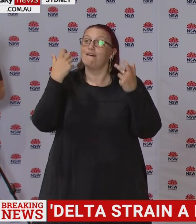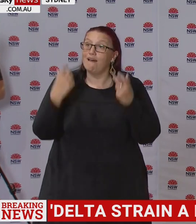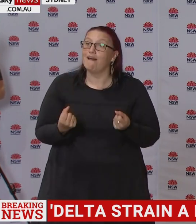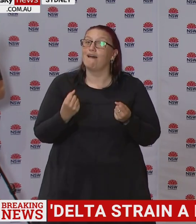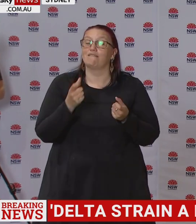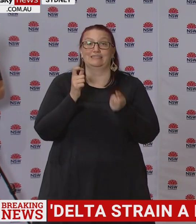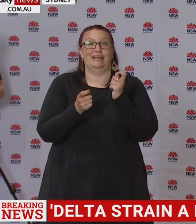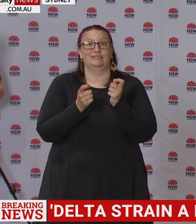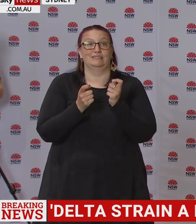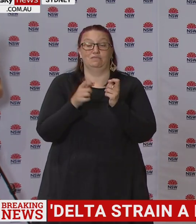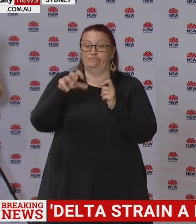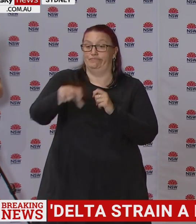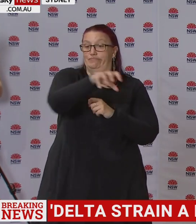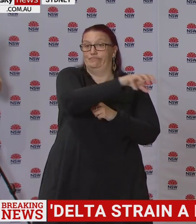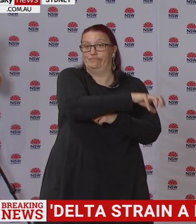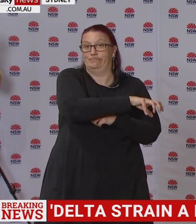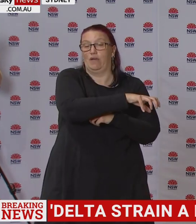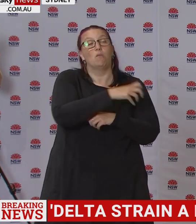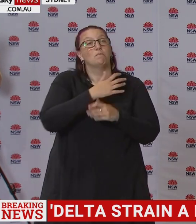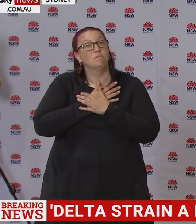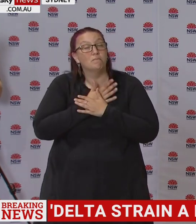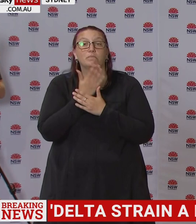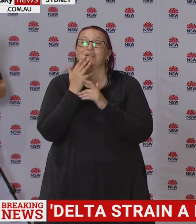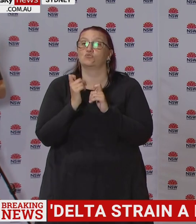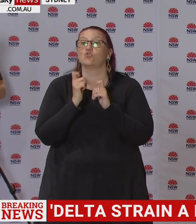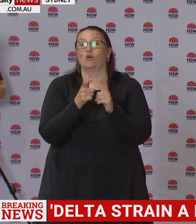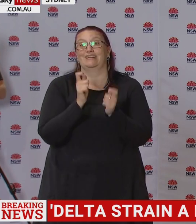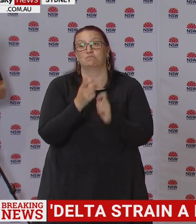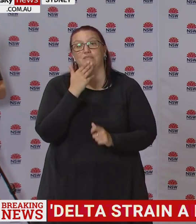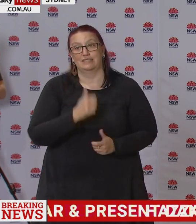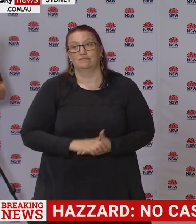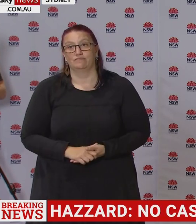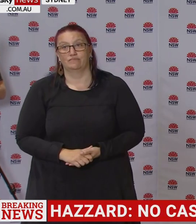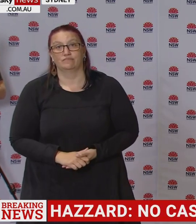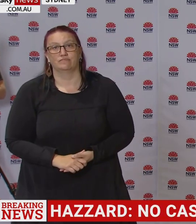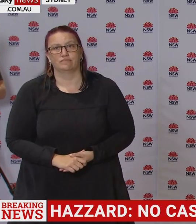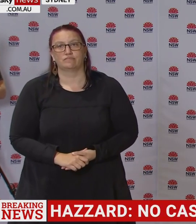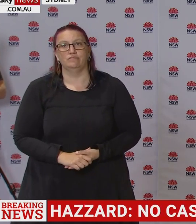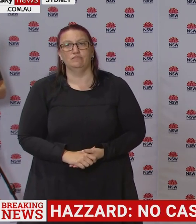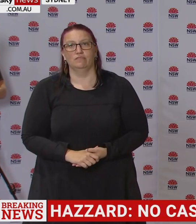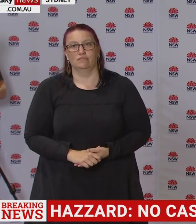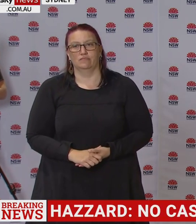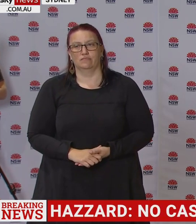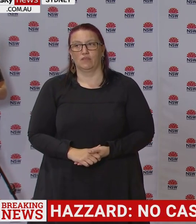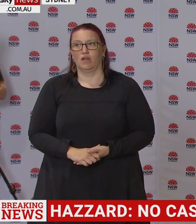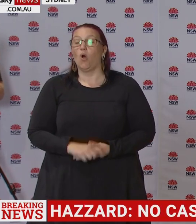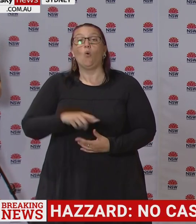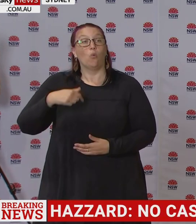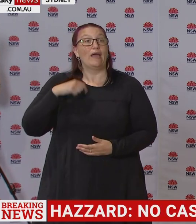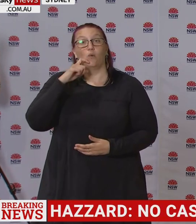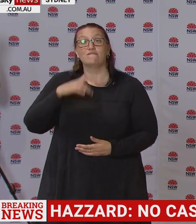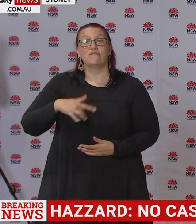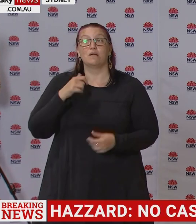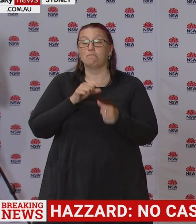out and get tested. A bit hard to put an actual number, a precise number on it, Chris, but certainly you'd be feeling more comfortable if we were up in the 40s and